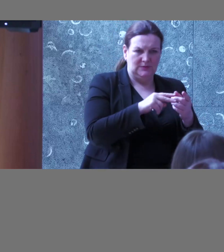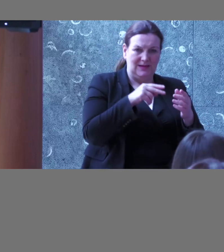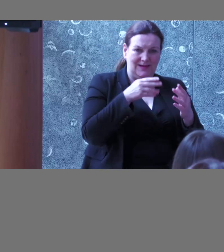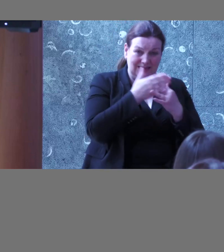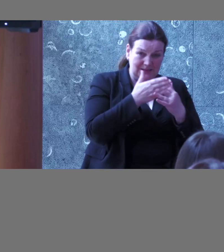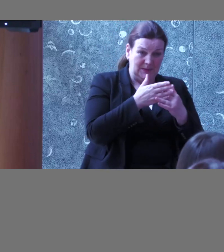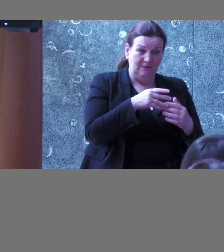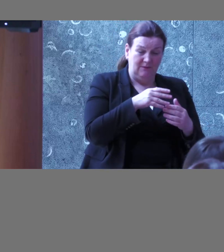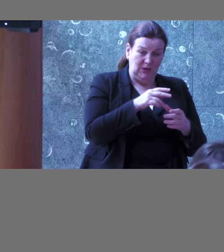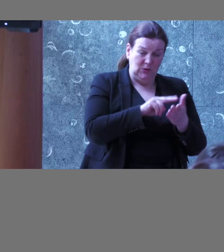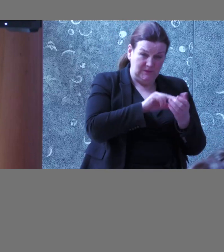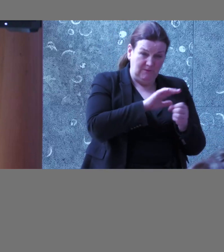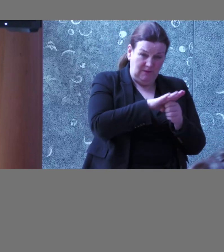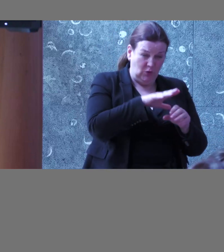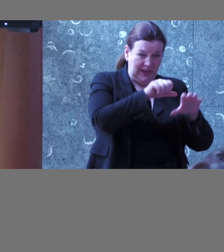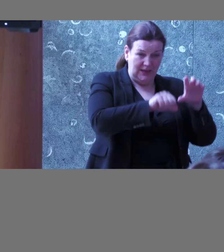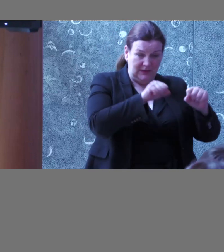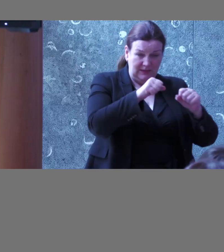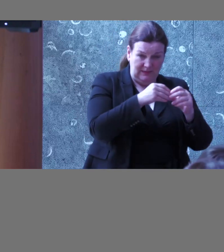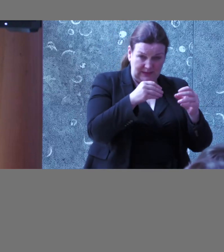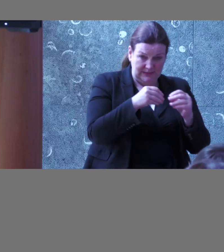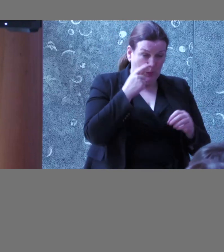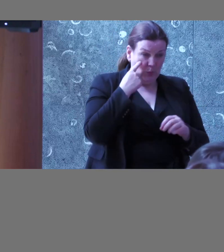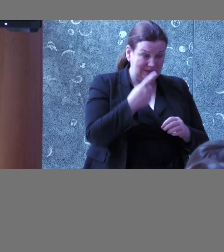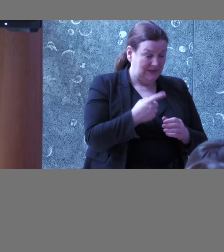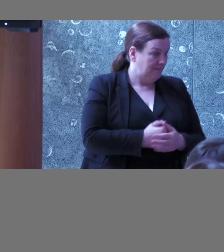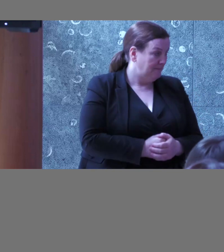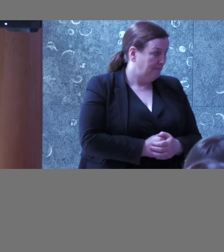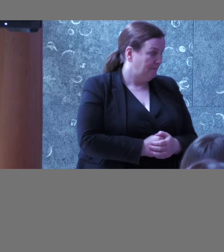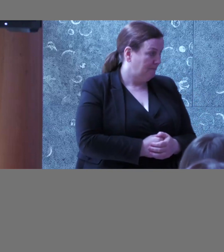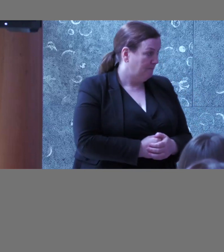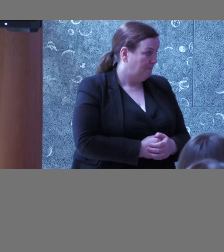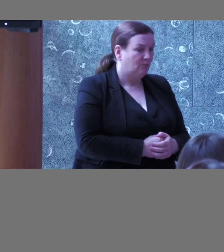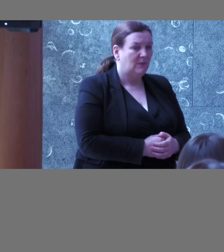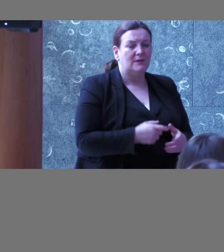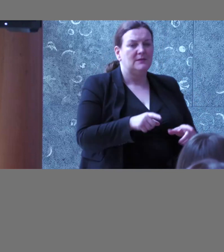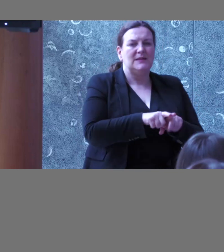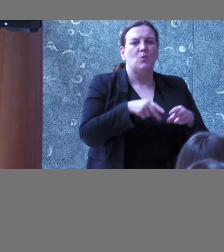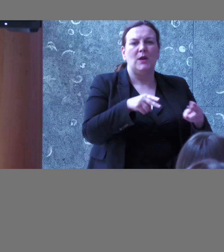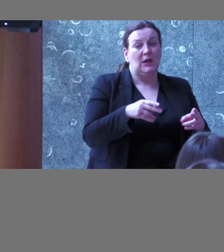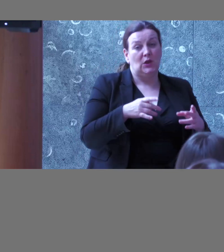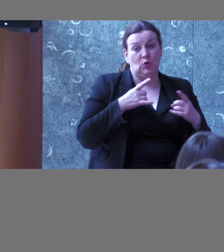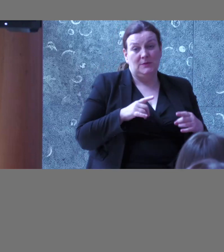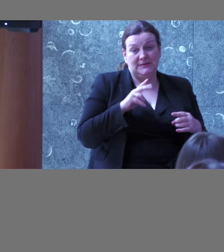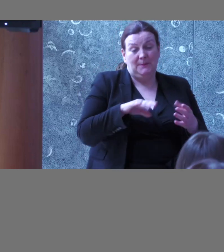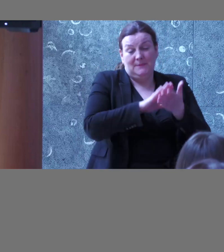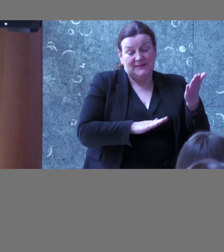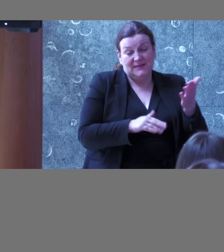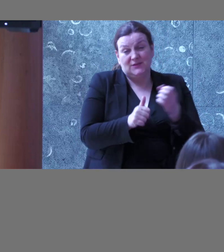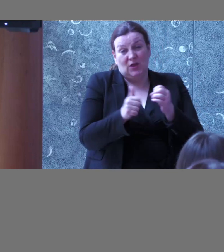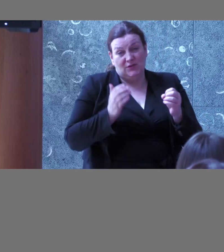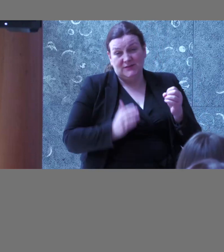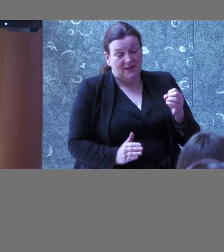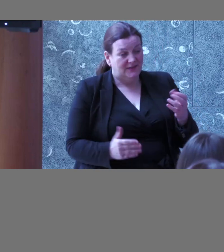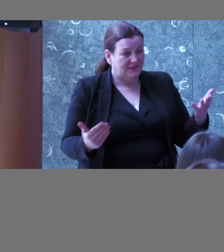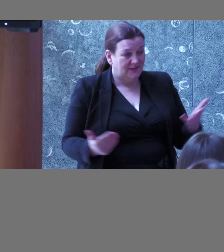purpose and just catching things because the same way, of course, humans can also miss things, you know, that's the other side of it, so